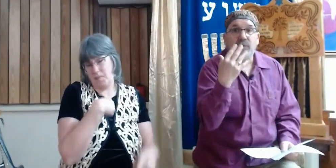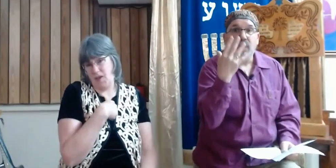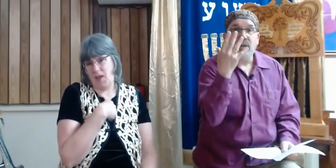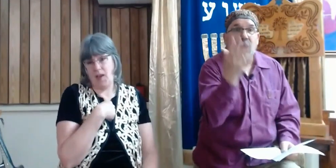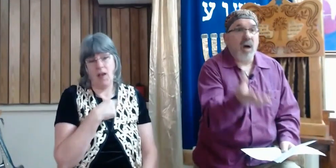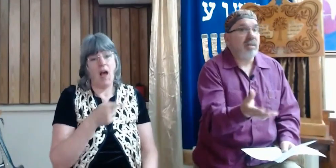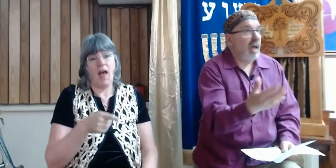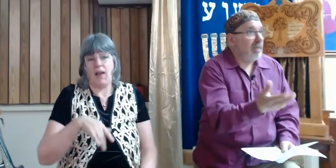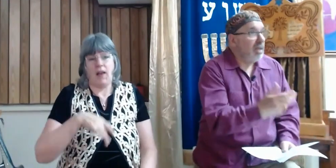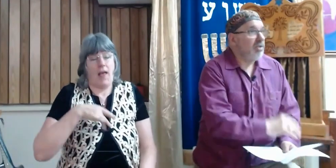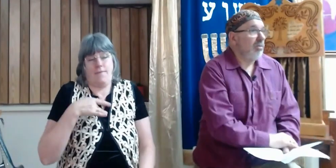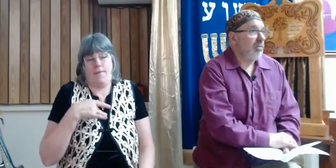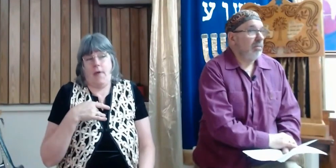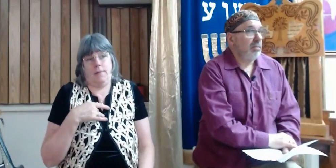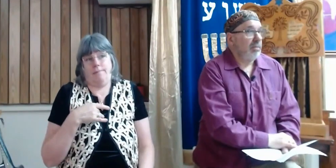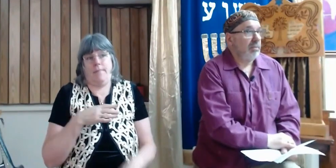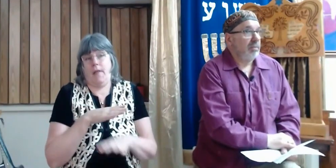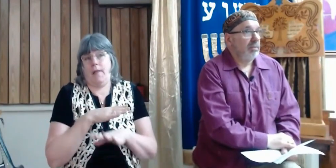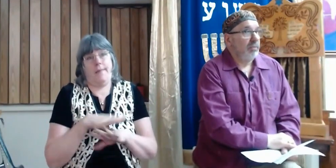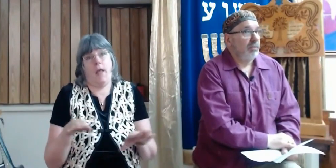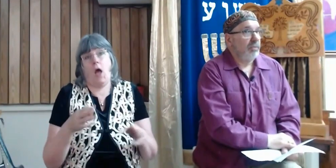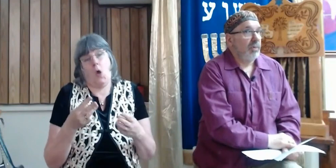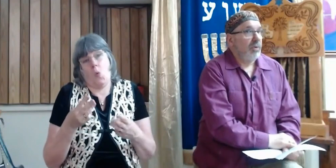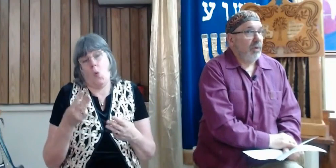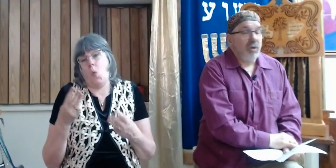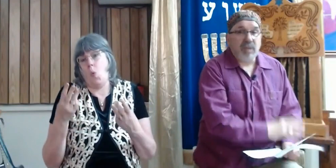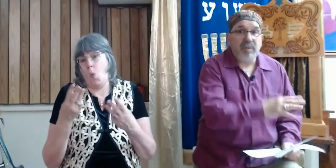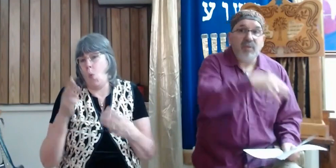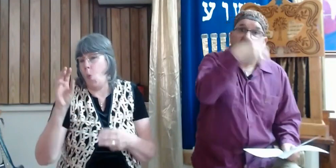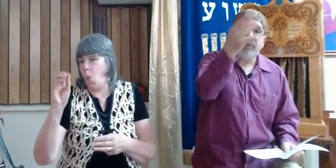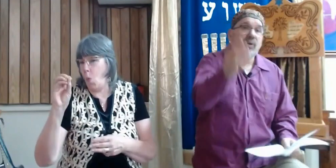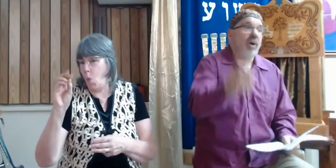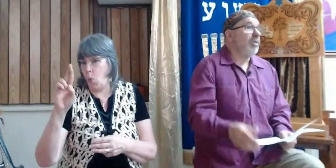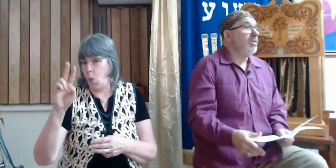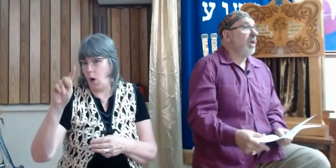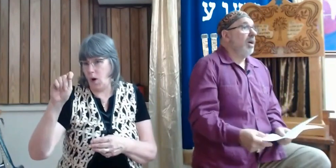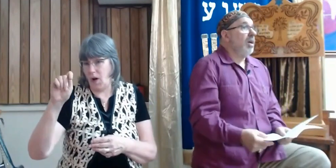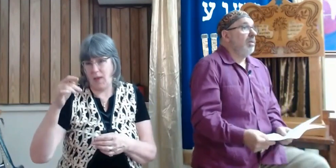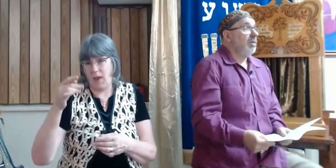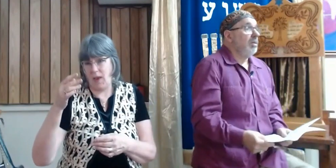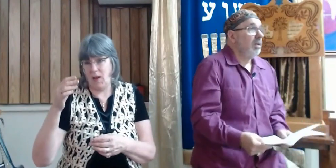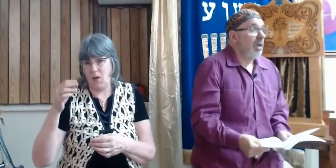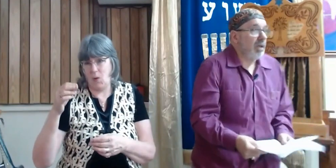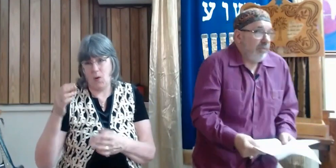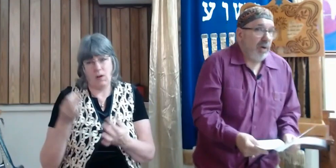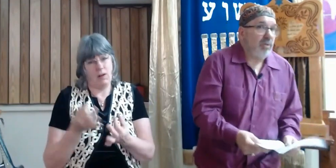of God's attention for a long time. Even after I was